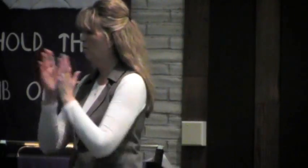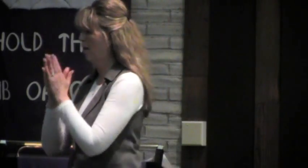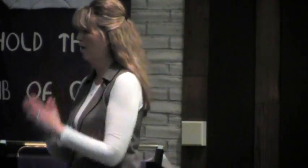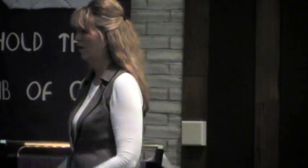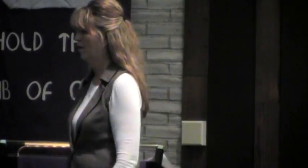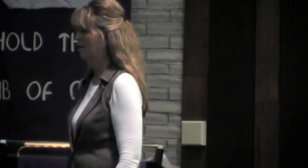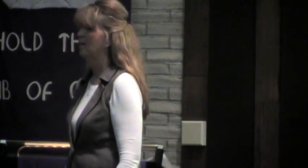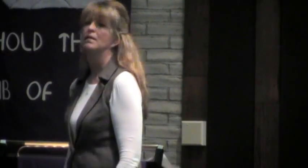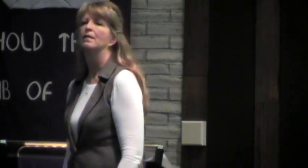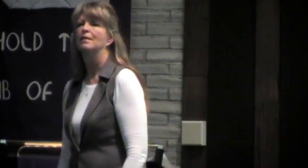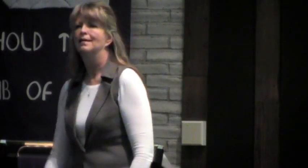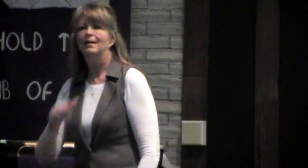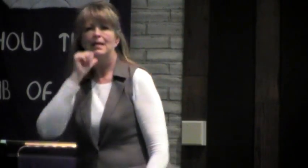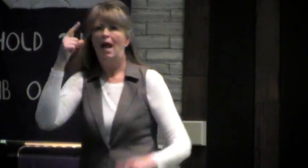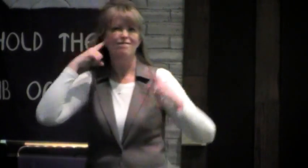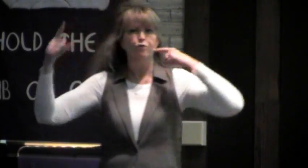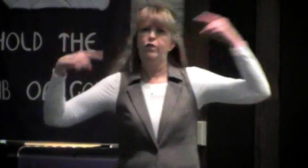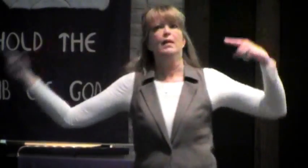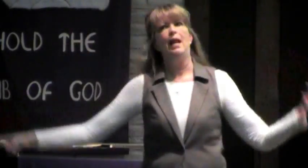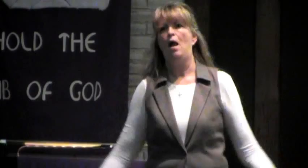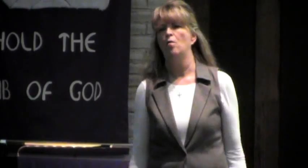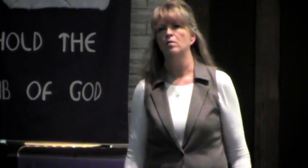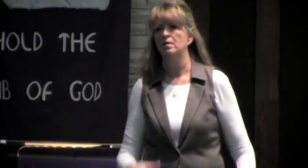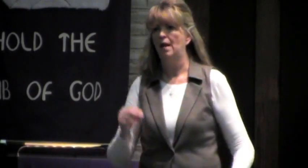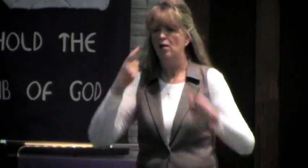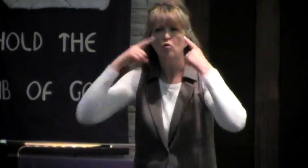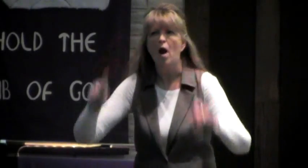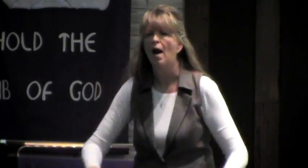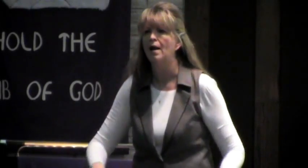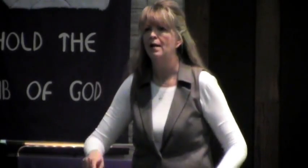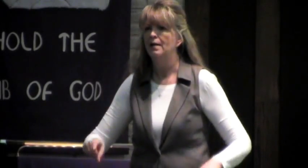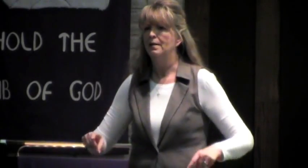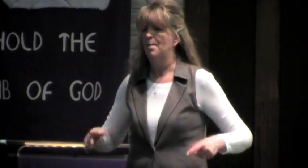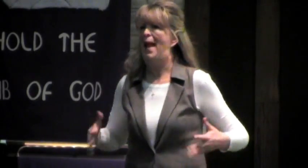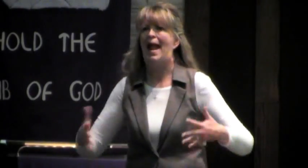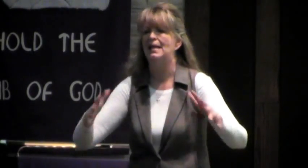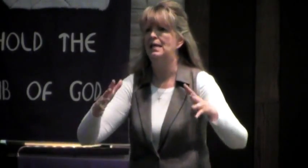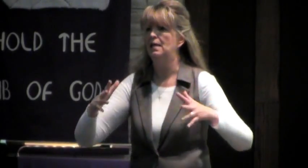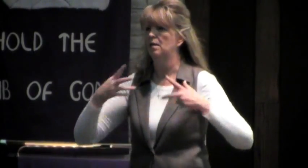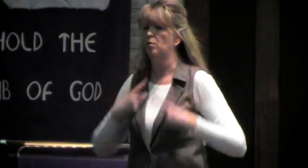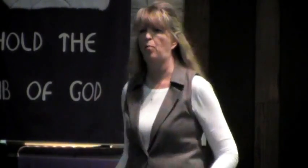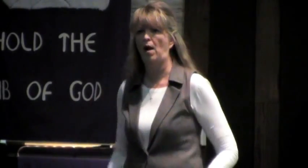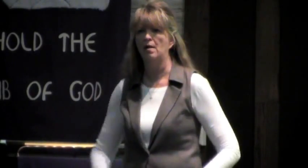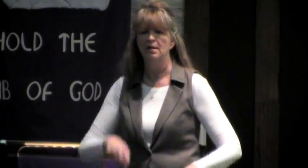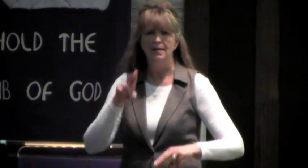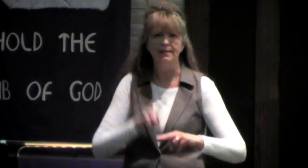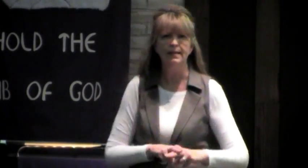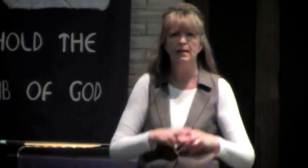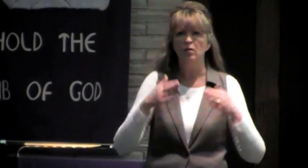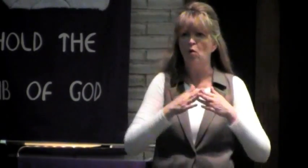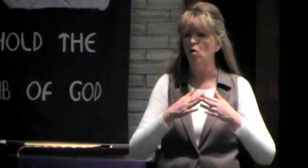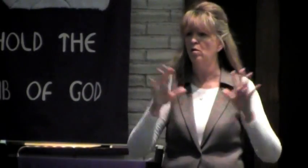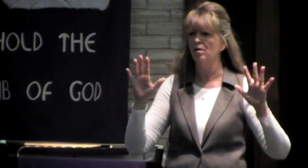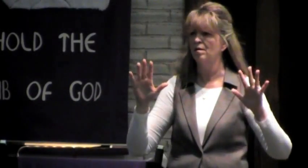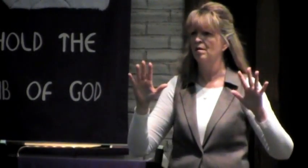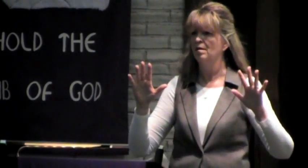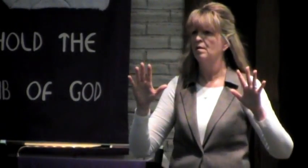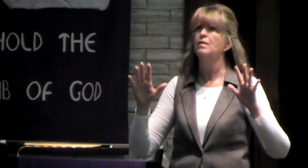That should be our prayer. We shouldn't be freaking out. We shouldn't be crying. We shouldn't be panicking. We shouldn't be depressed. We shouldn't be